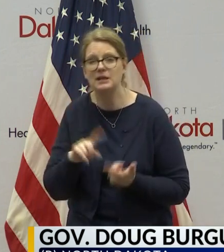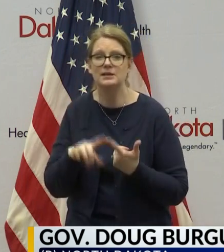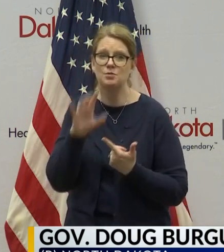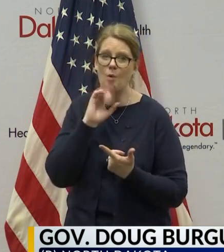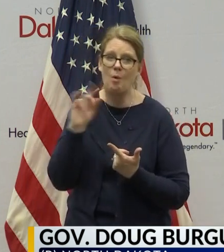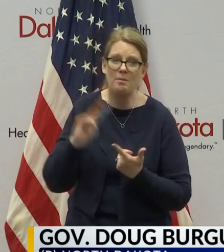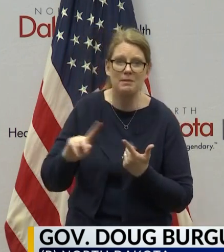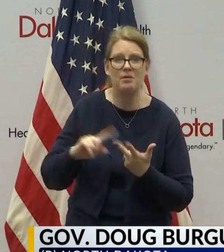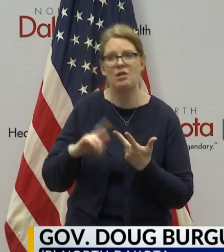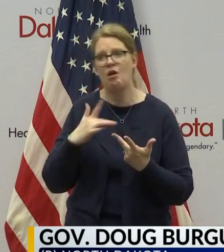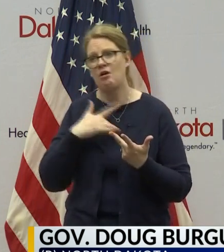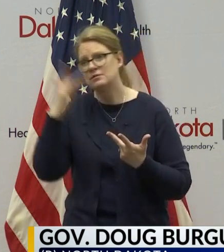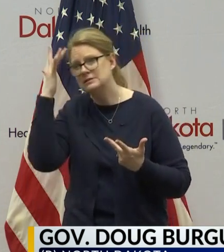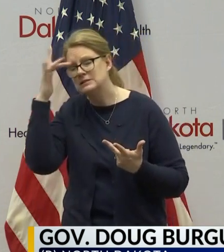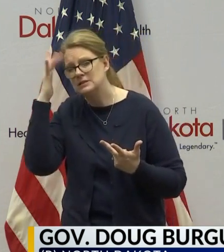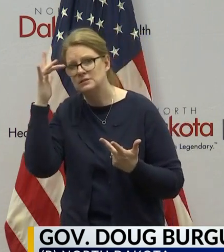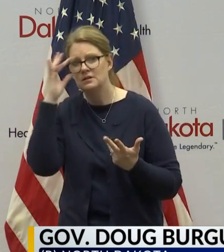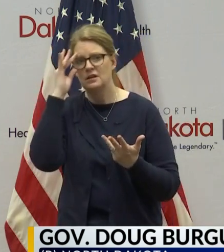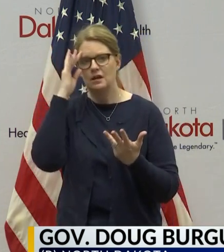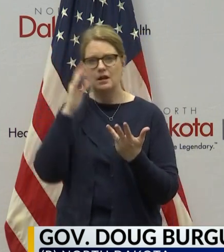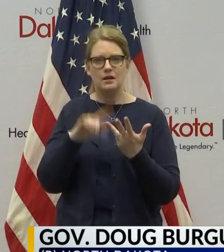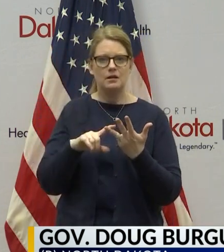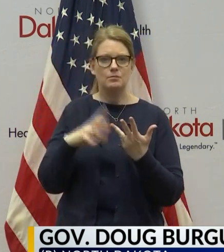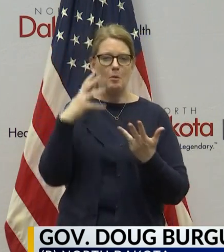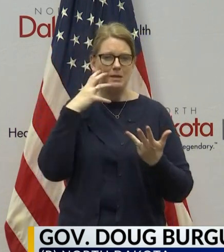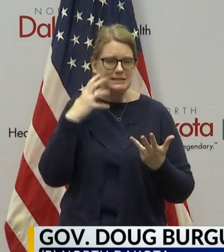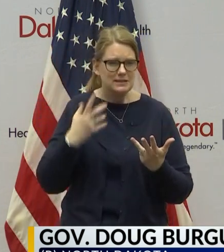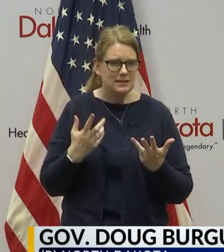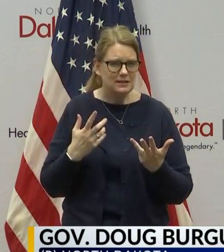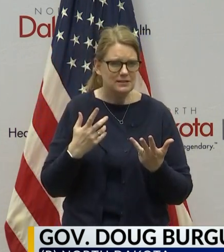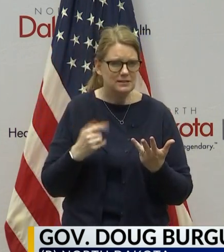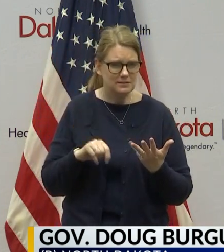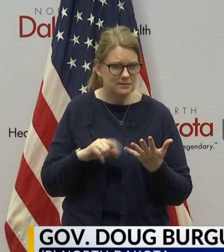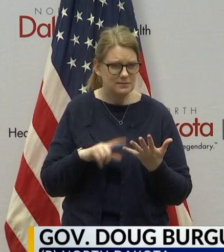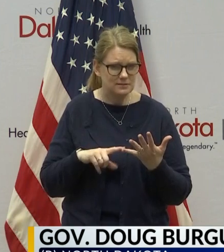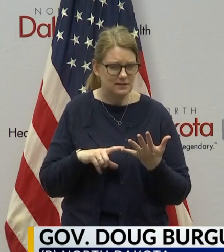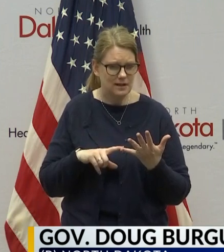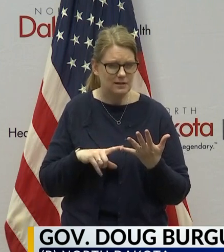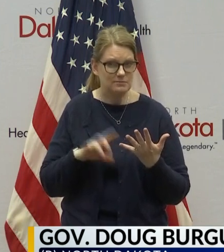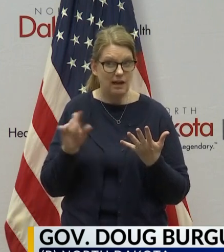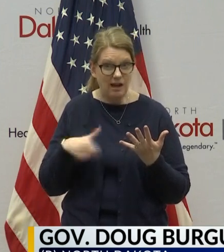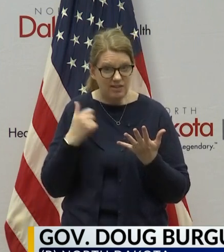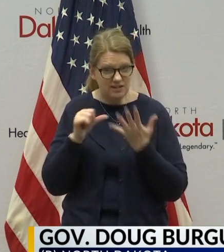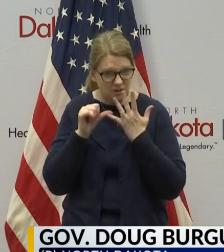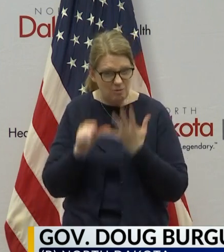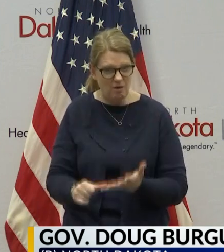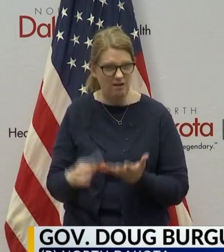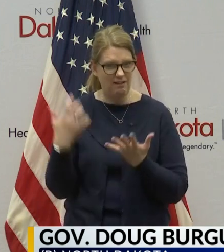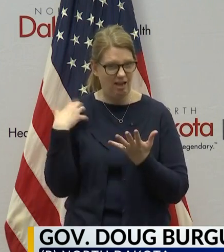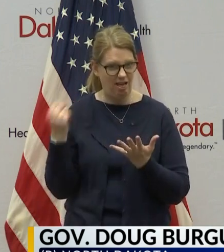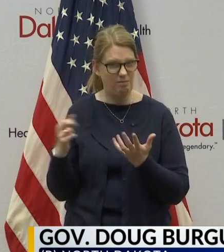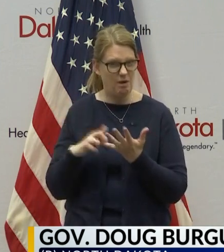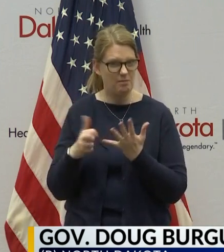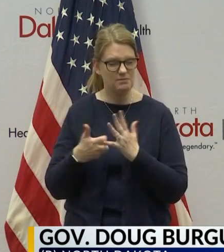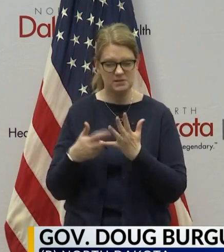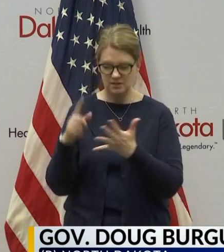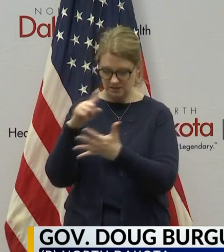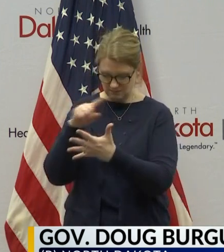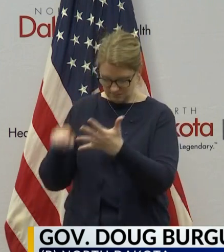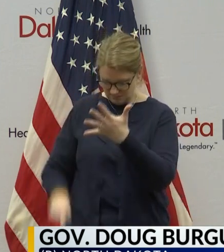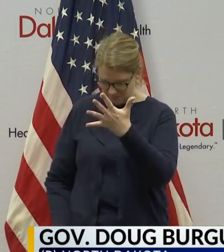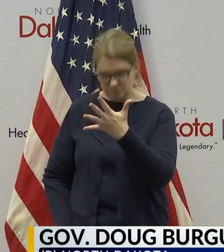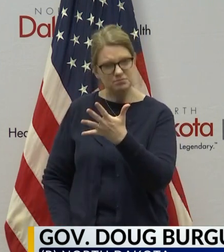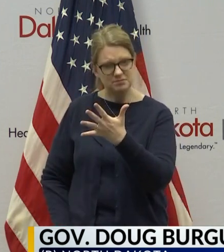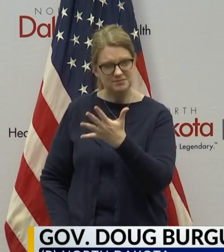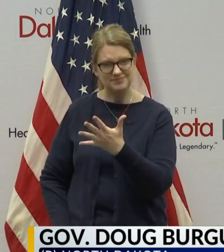you know, heart disease, obesity, other chronic health diseases. This can have a higher